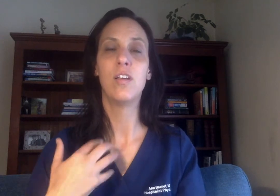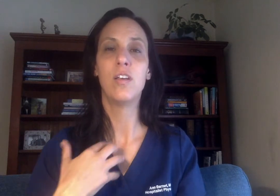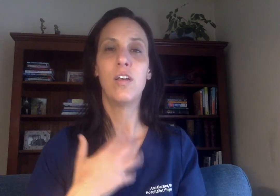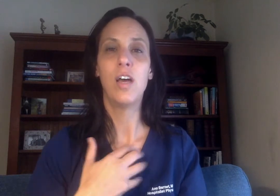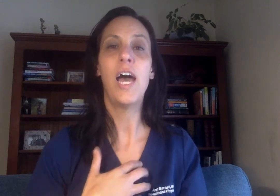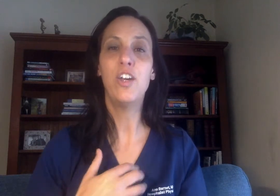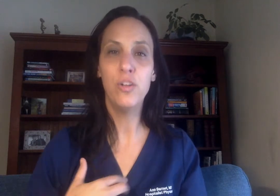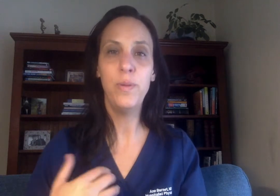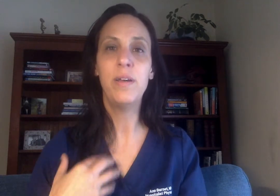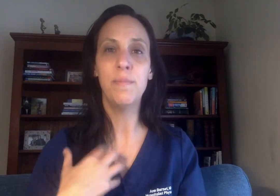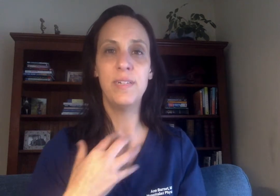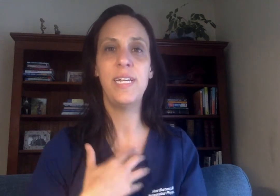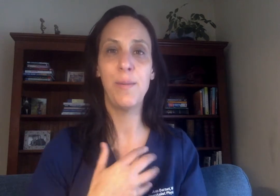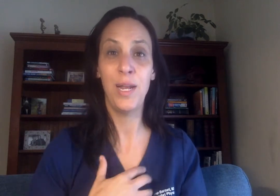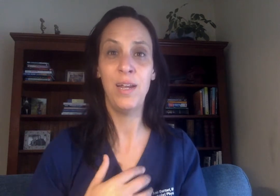I could become contaminated.